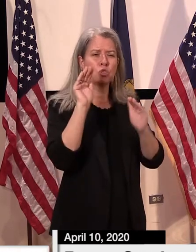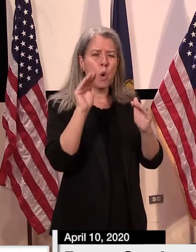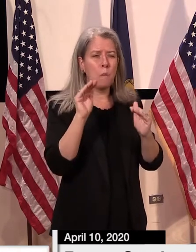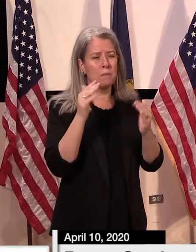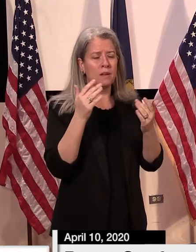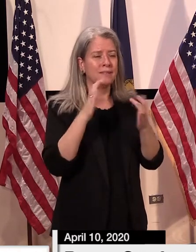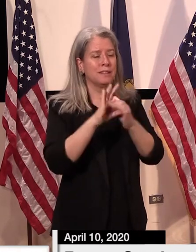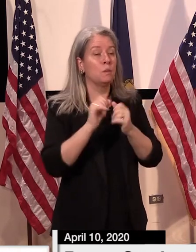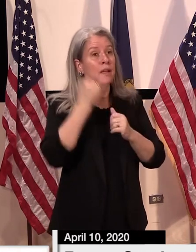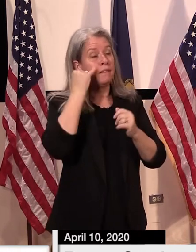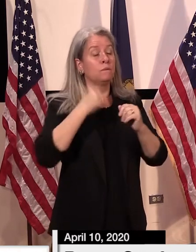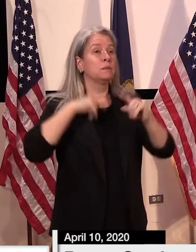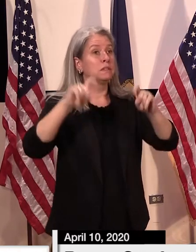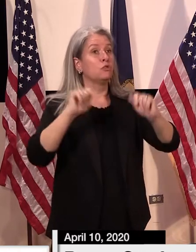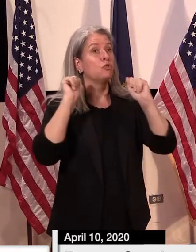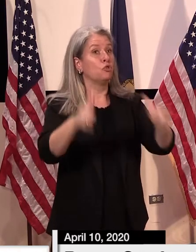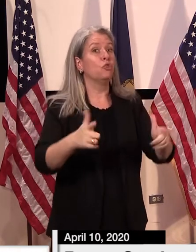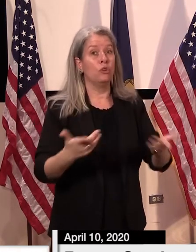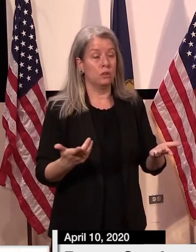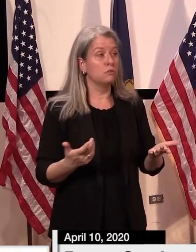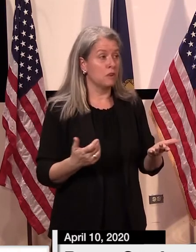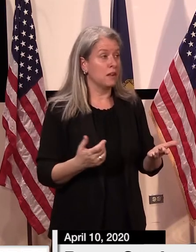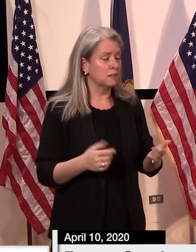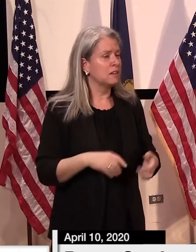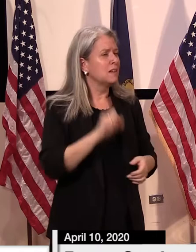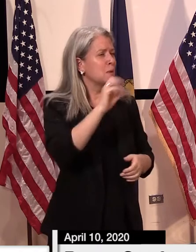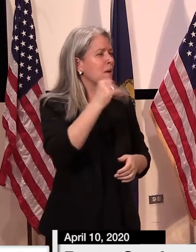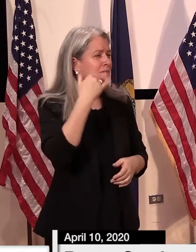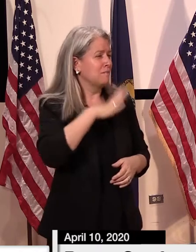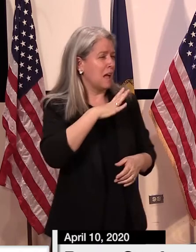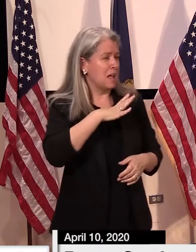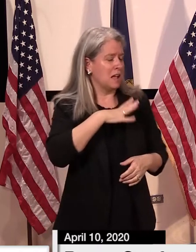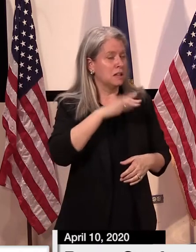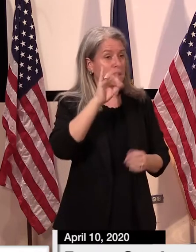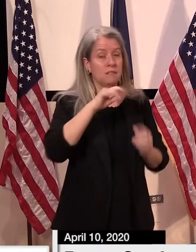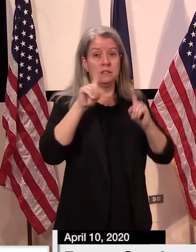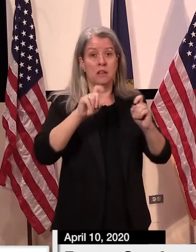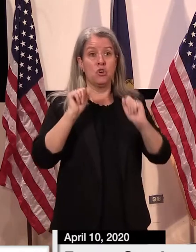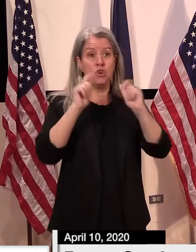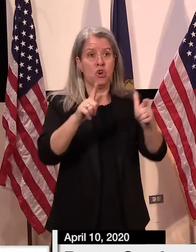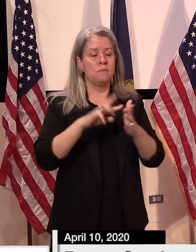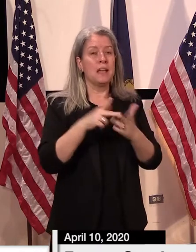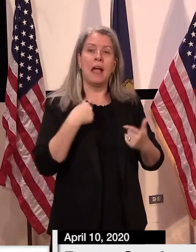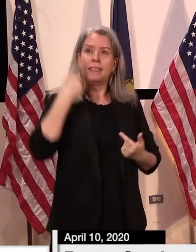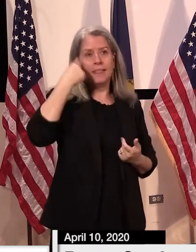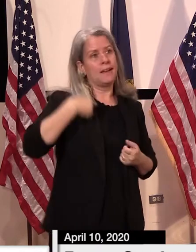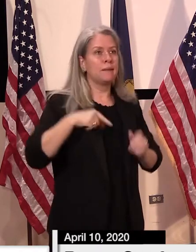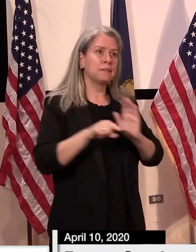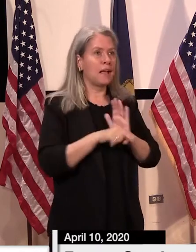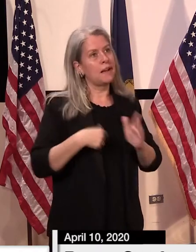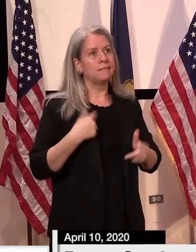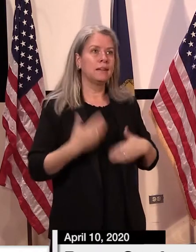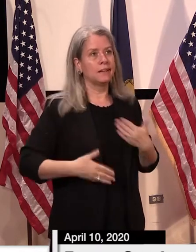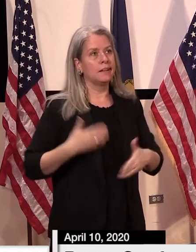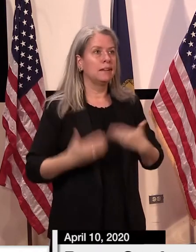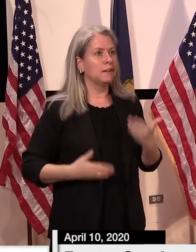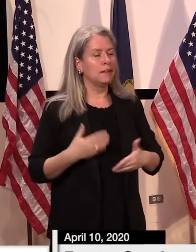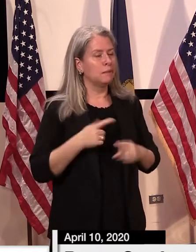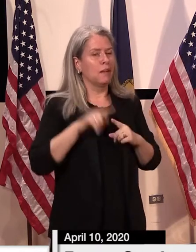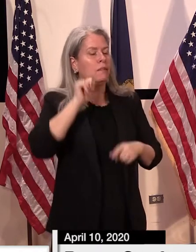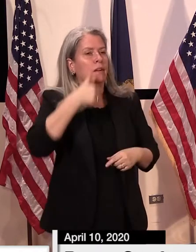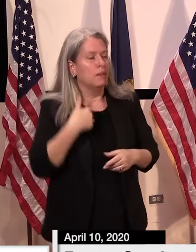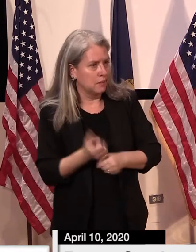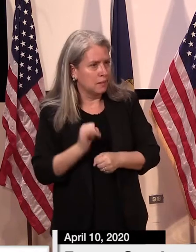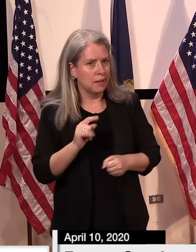If salt taupe is given with universal testing, does this mean that you're going to continue